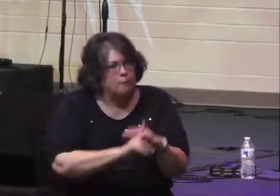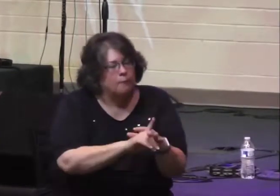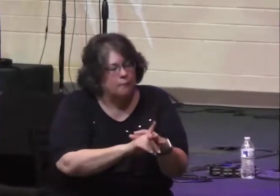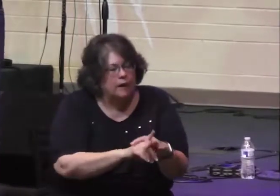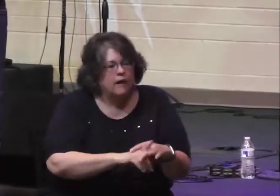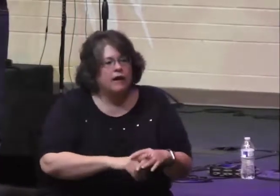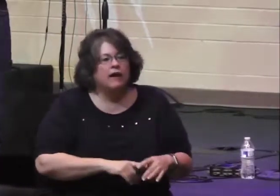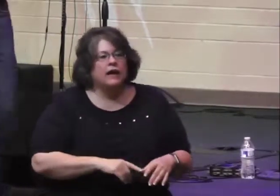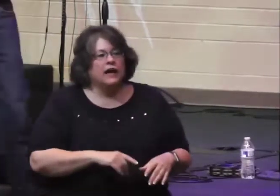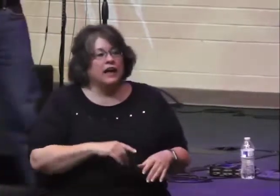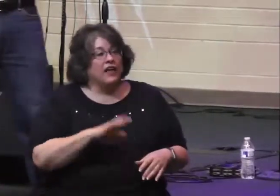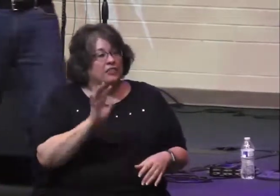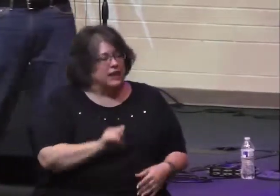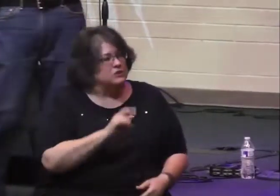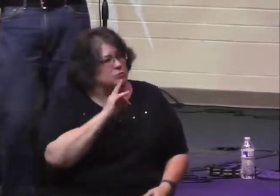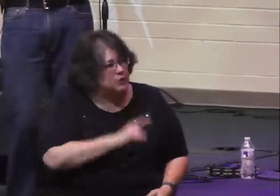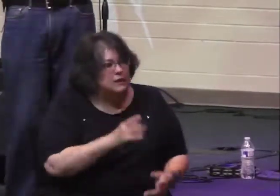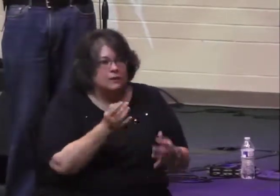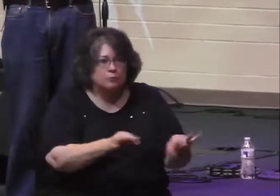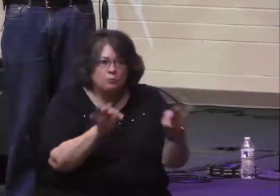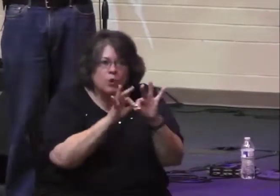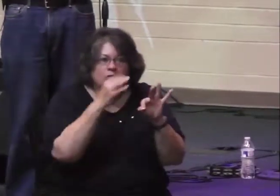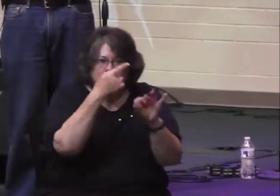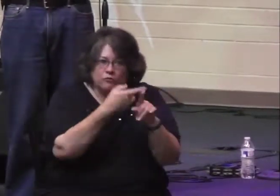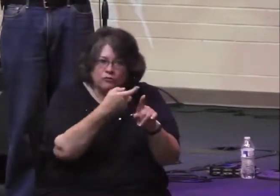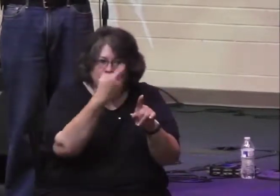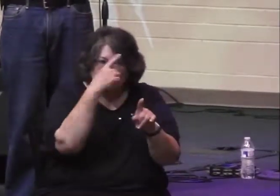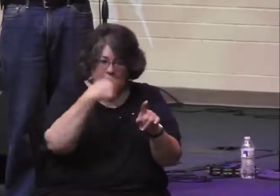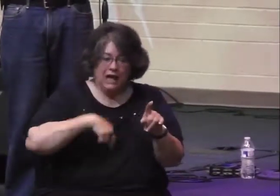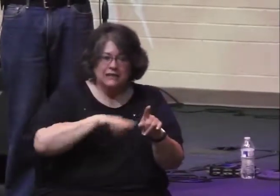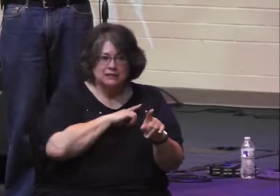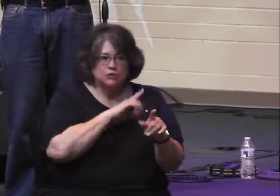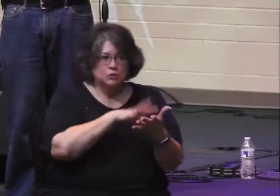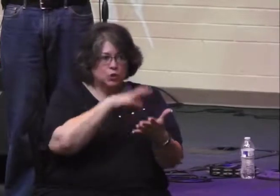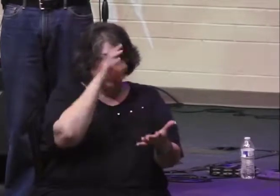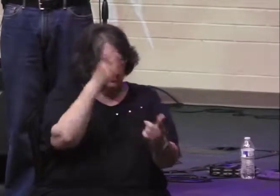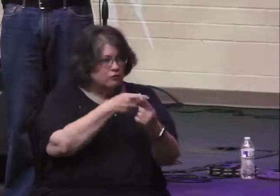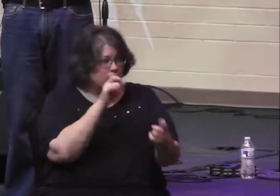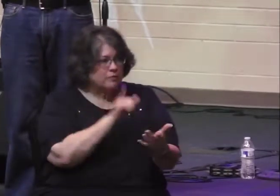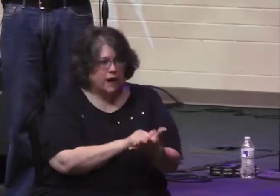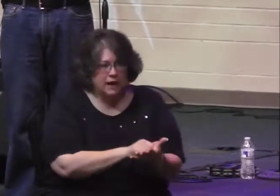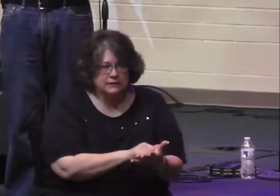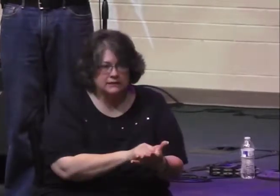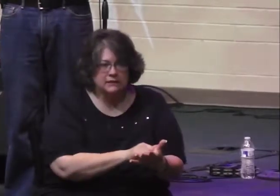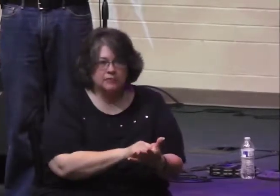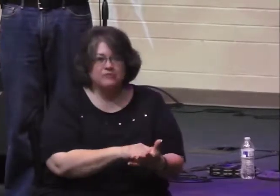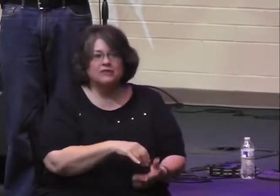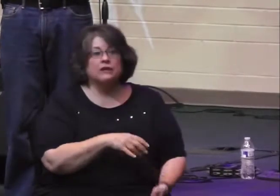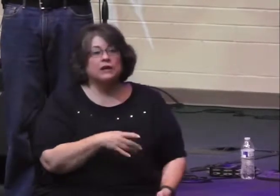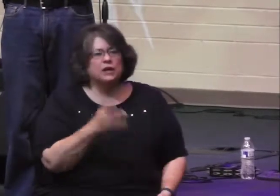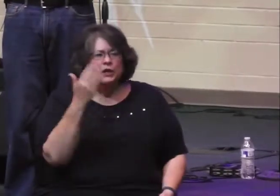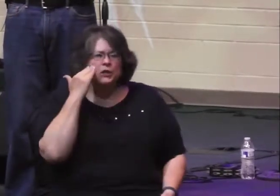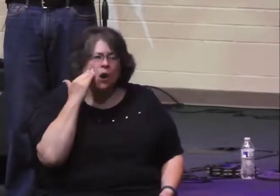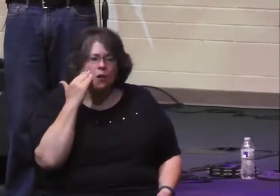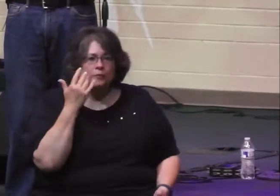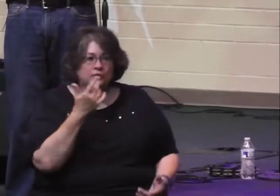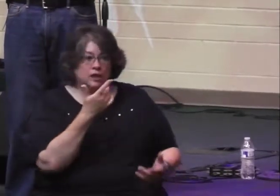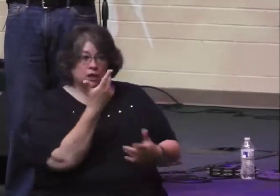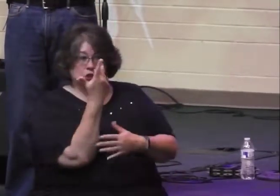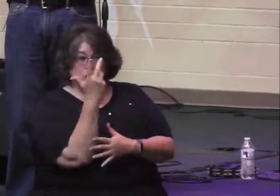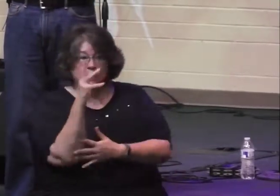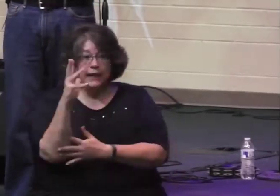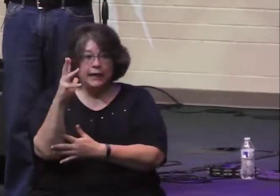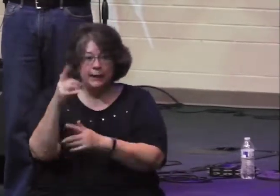I just want to point out what an important life lesson this is for us. A great tree can weather a